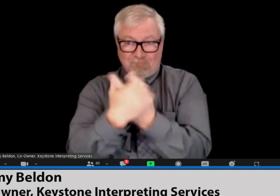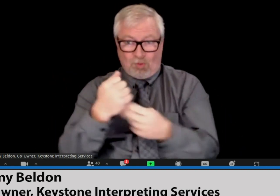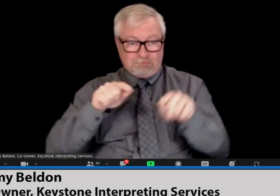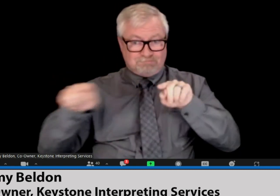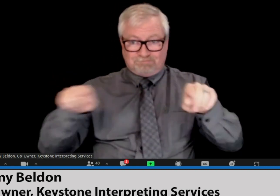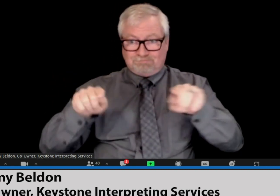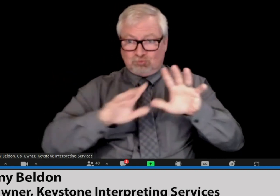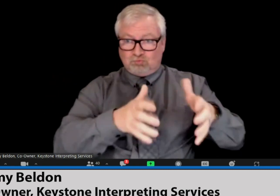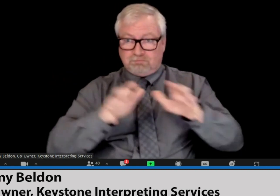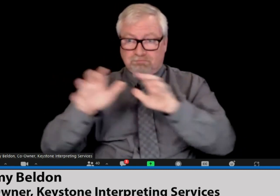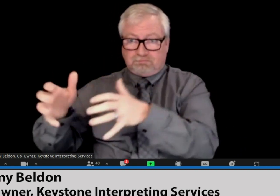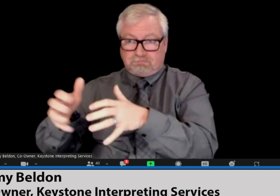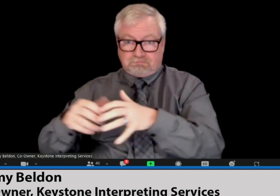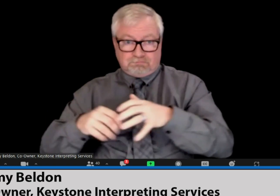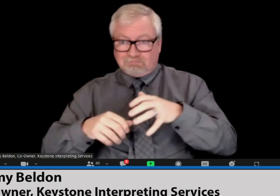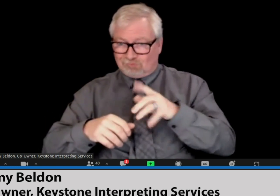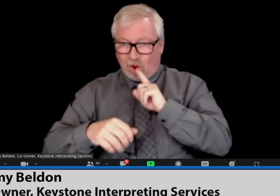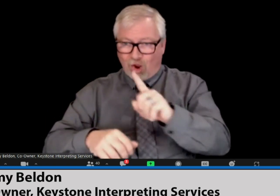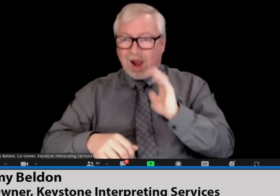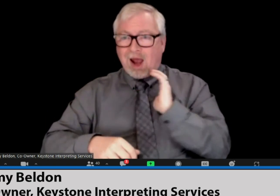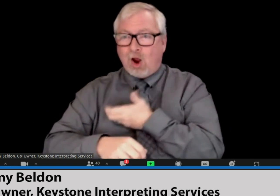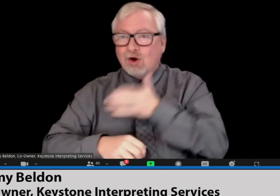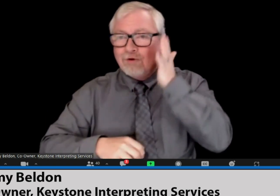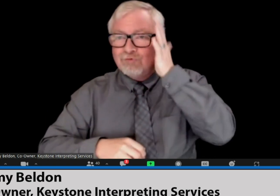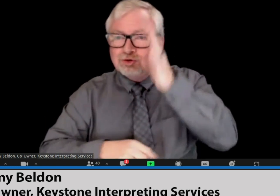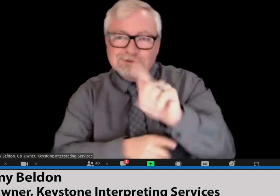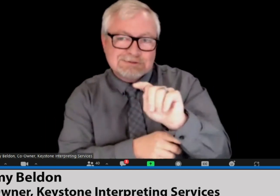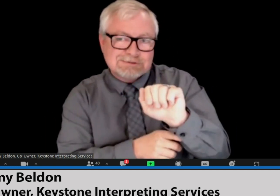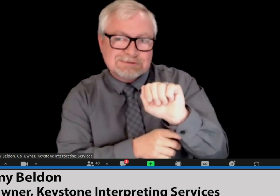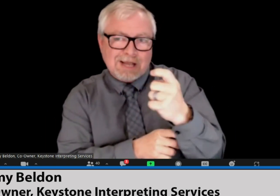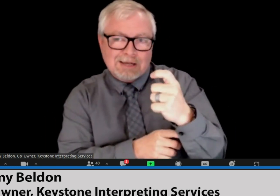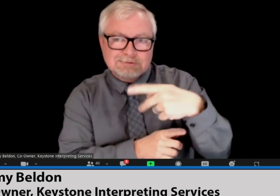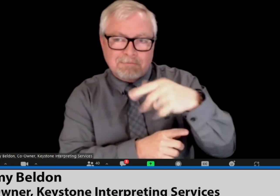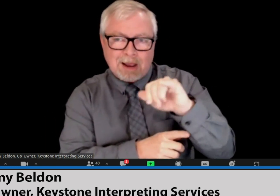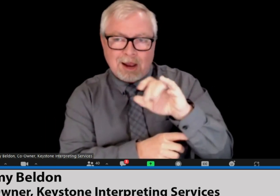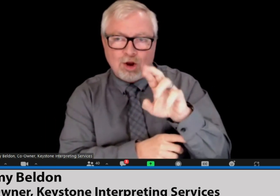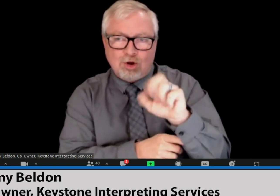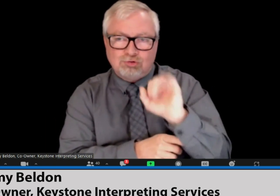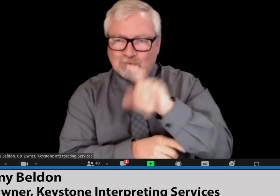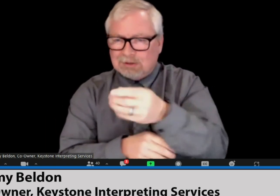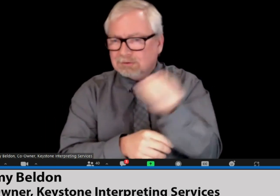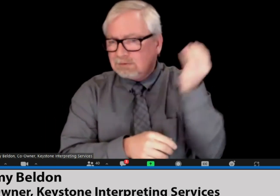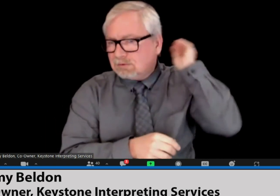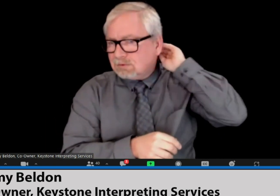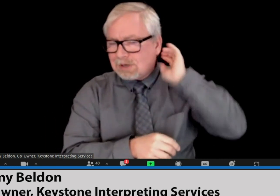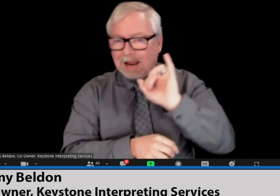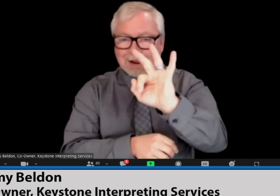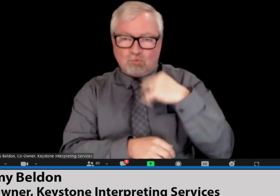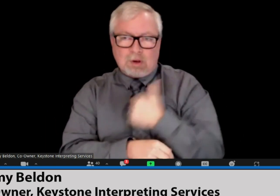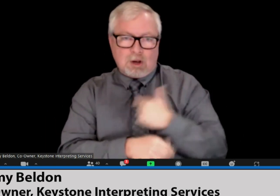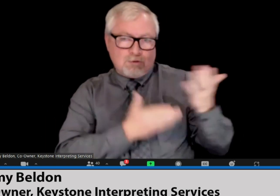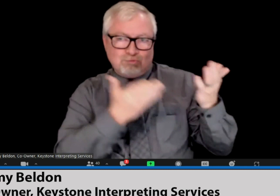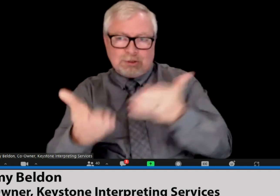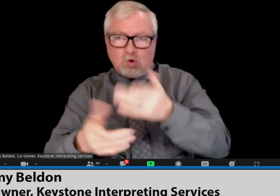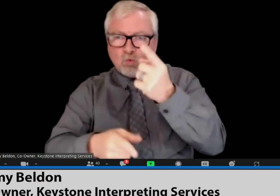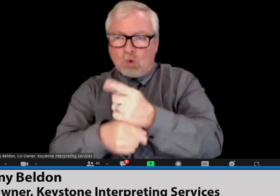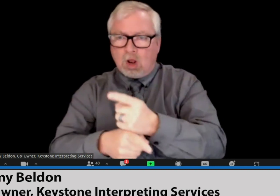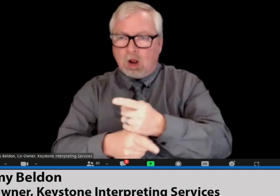That's true equity. So having these classrooms are future taxpayers are those students.